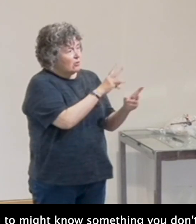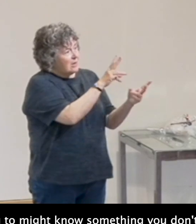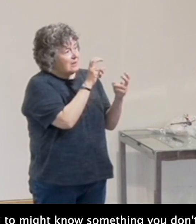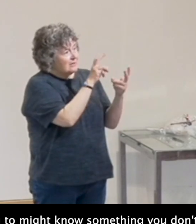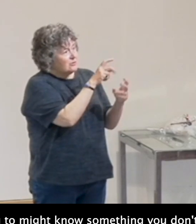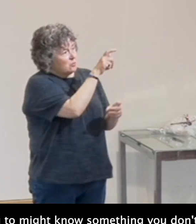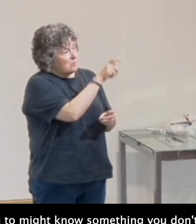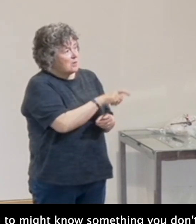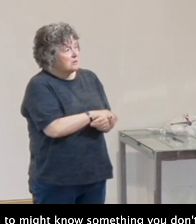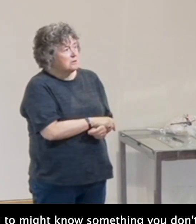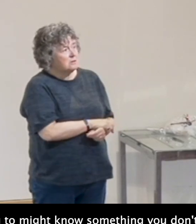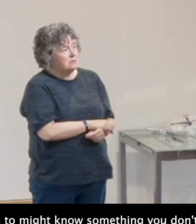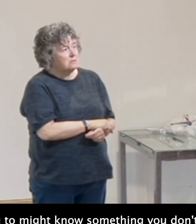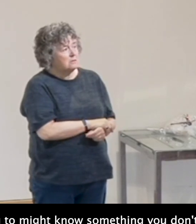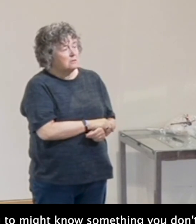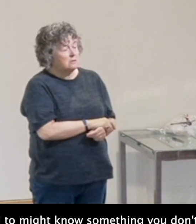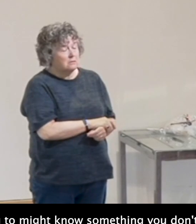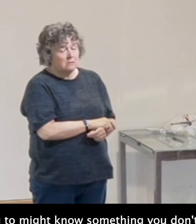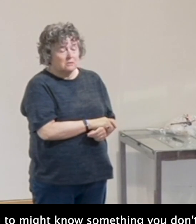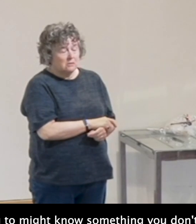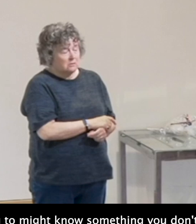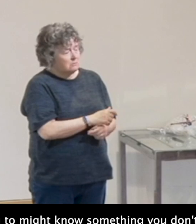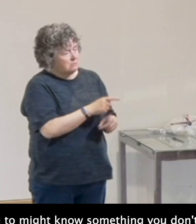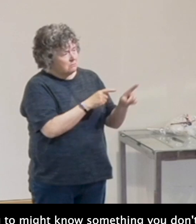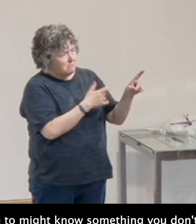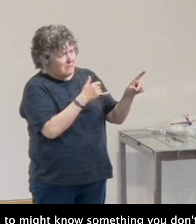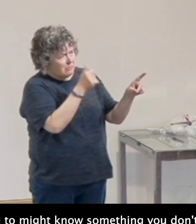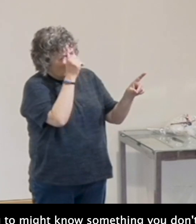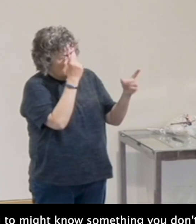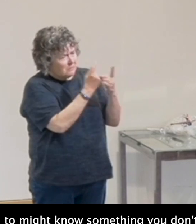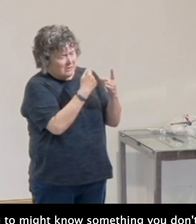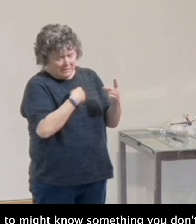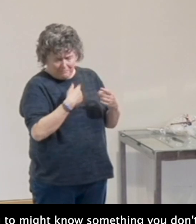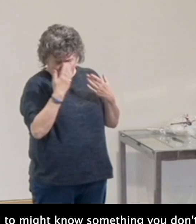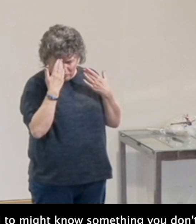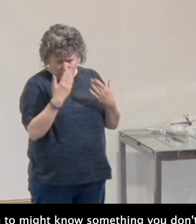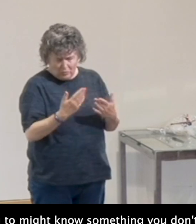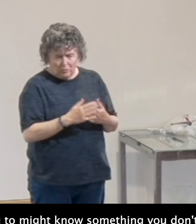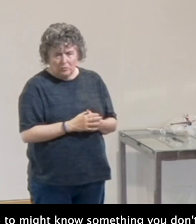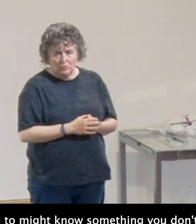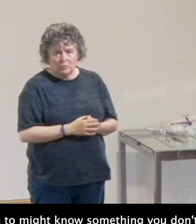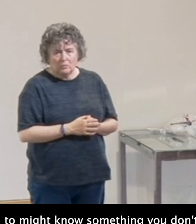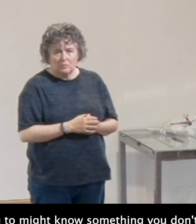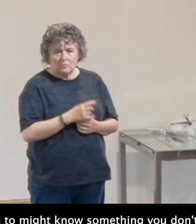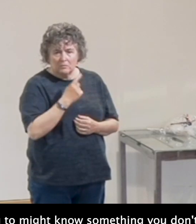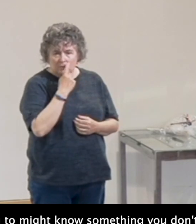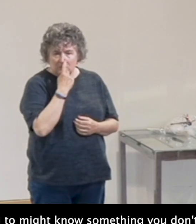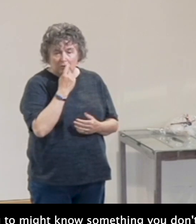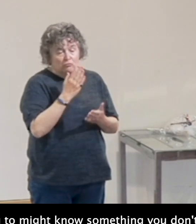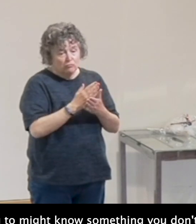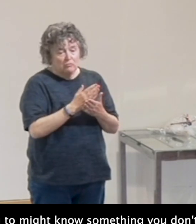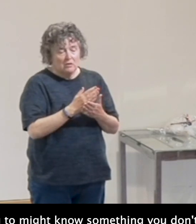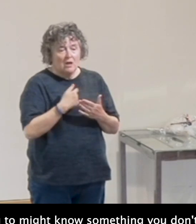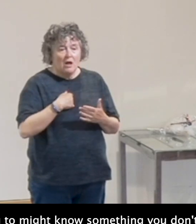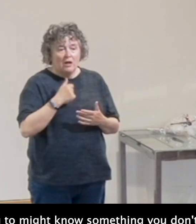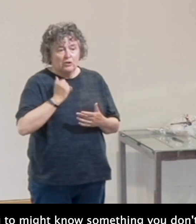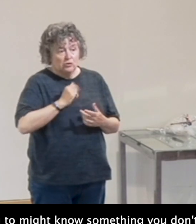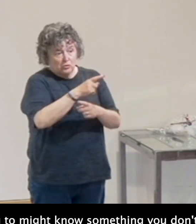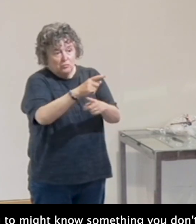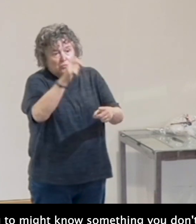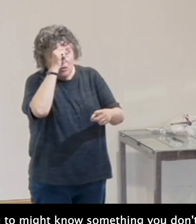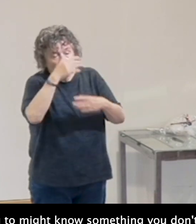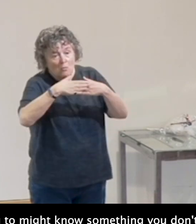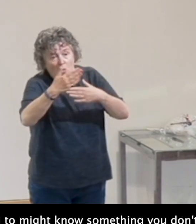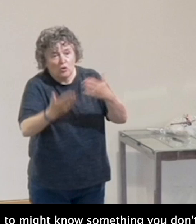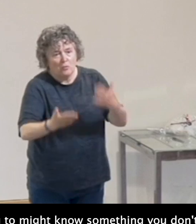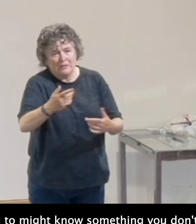Assume that the person you're listening to might know something you don't. I do that all the time. That's a rule of life for me. I assume you all know a lot more than